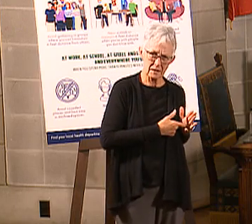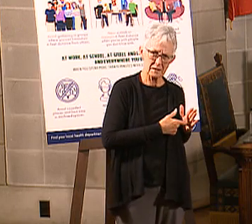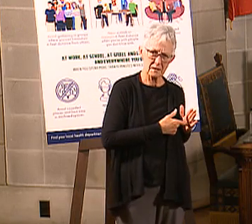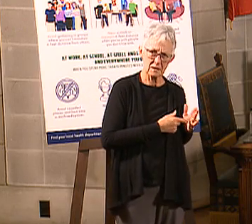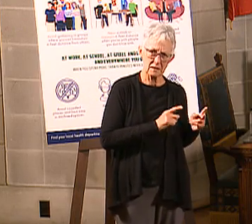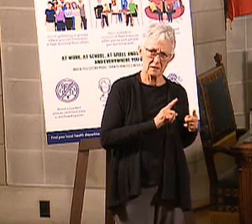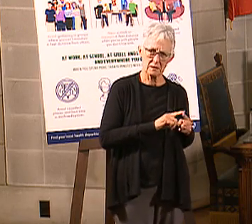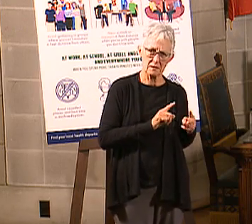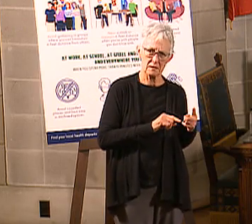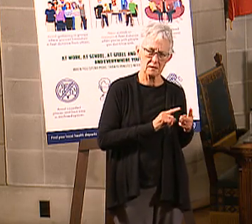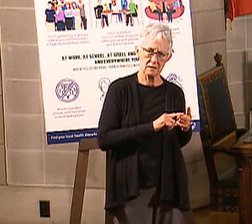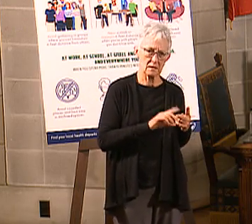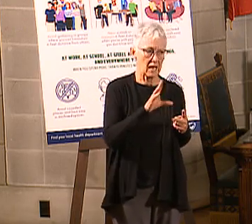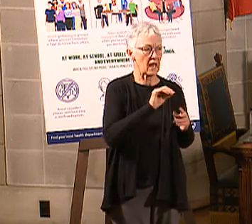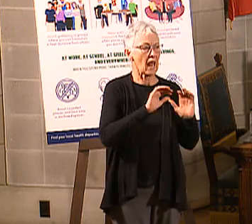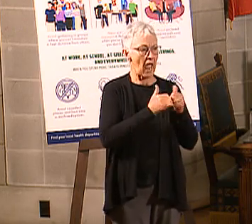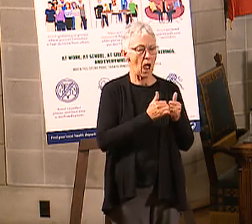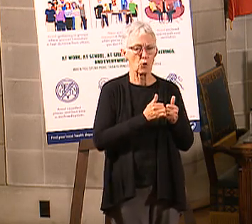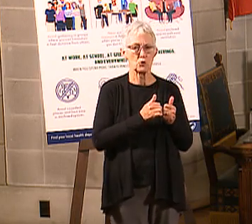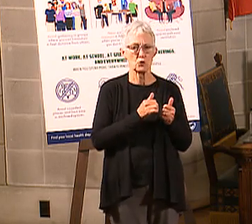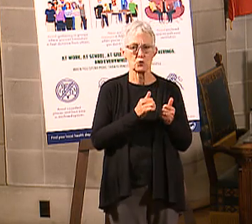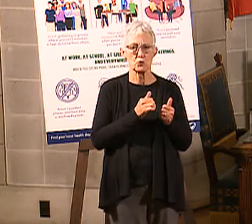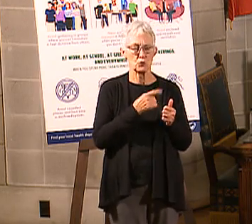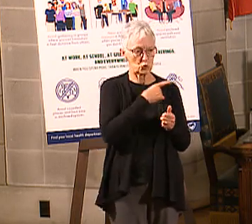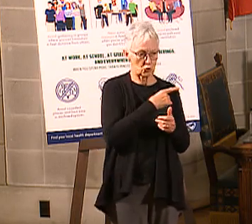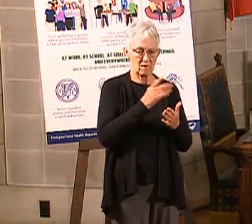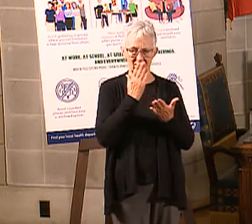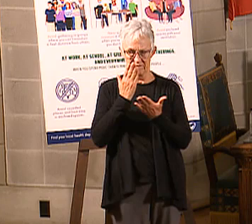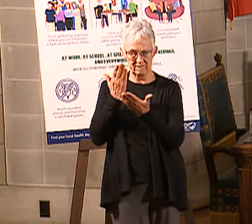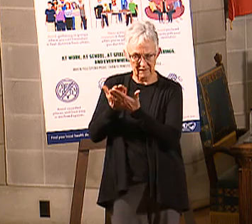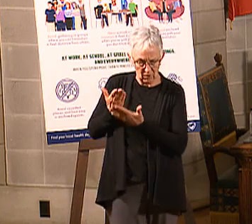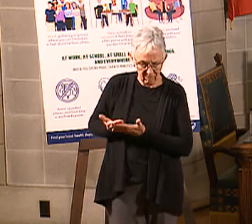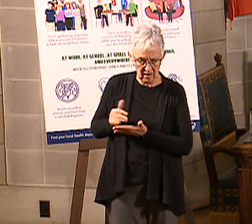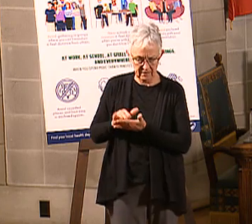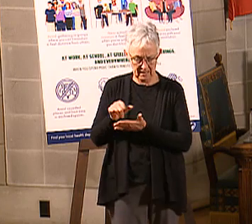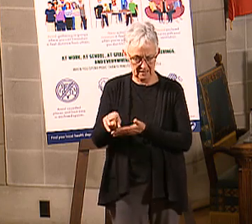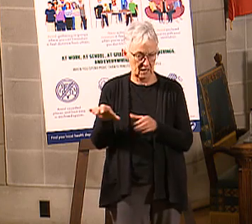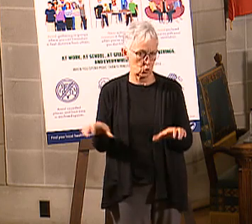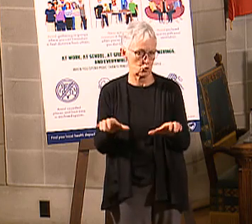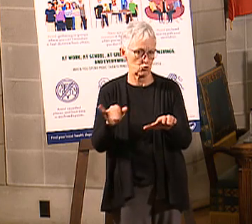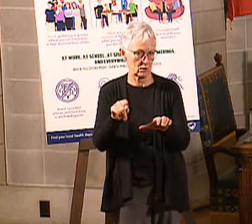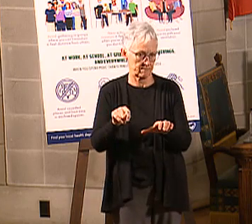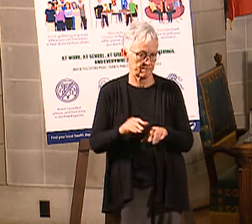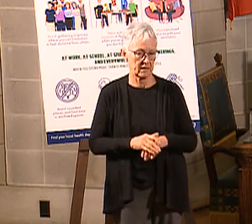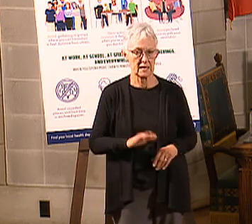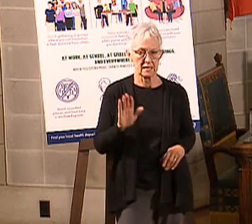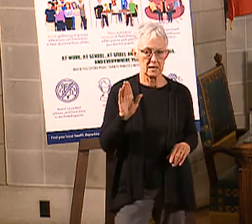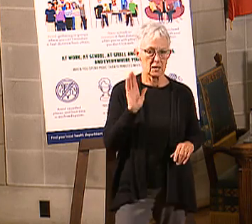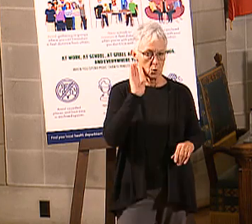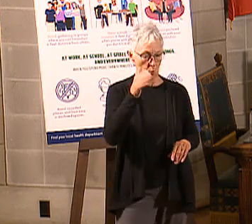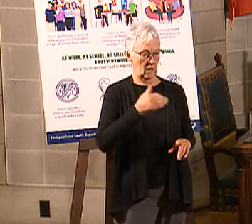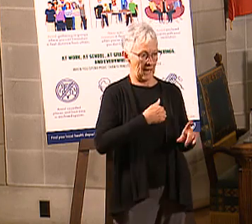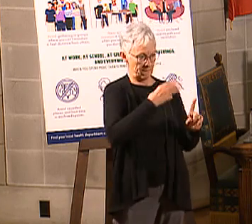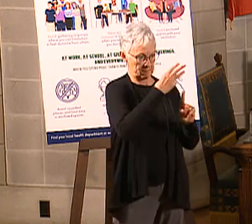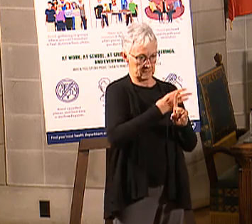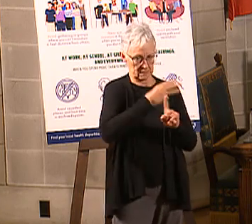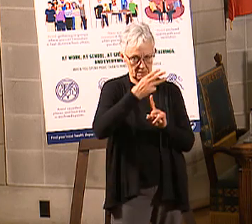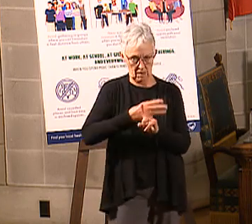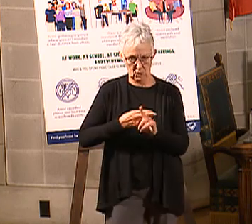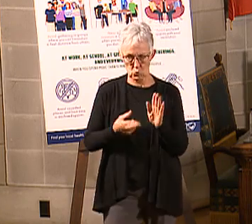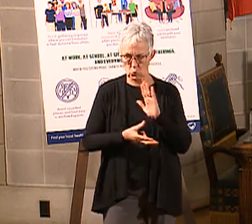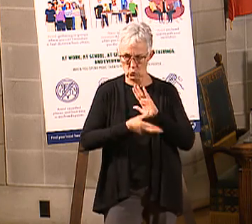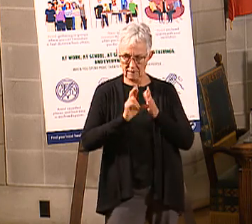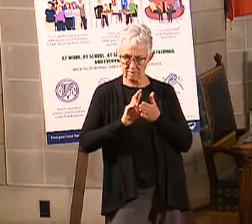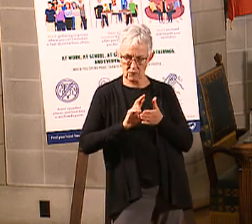part of your question, sir? How do you verify it? How do you verify it? Thank you. So there are six-month benefit tier period reviews. And how do we verify